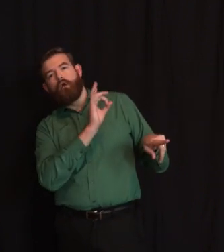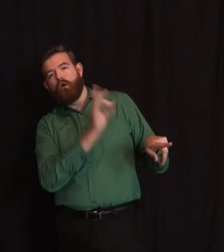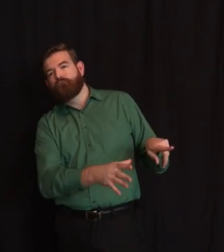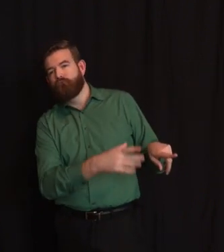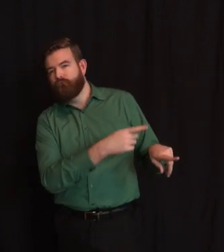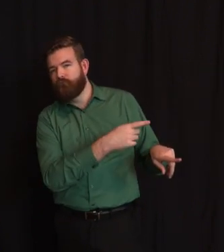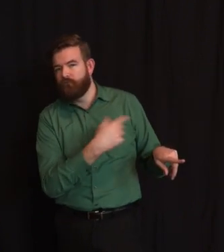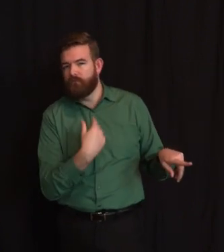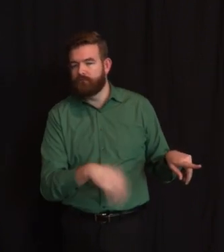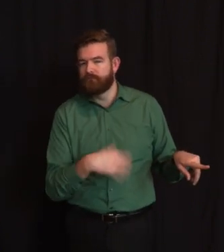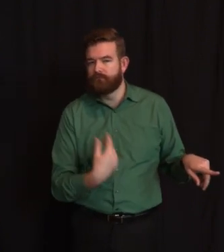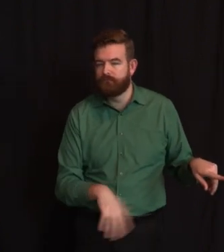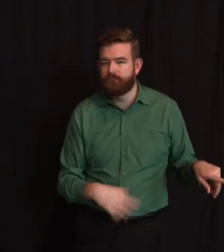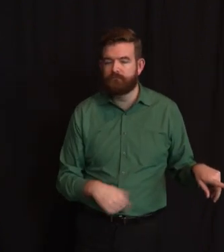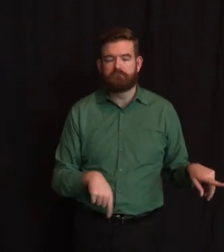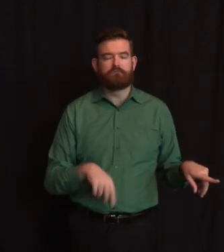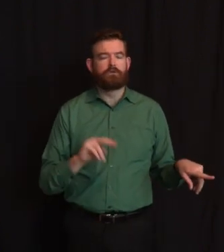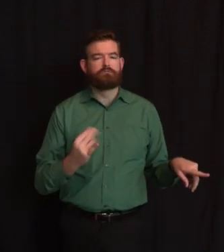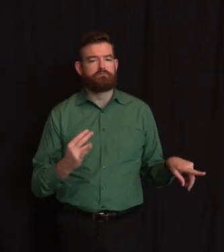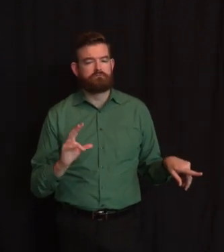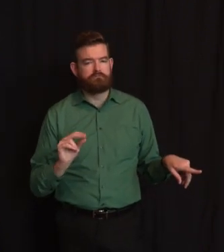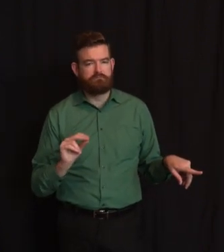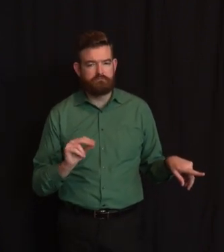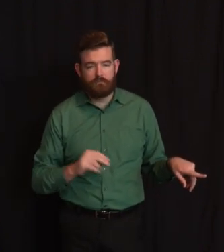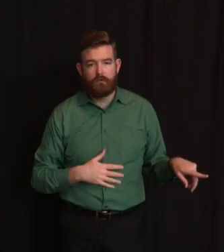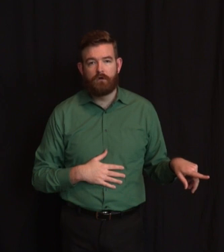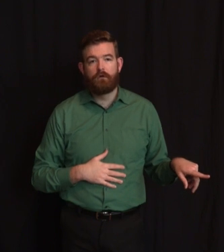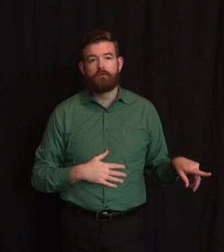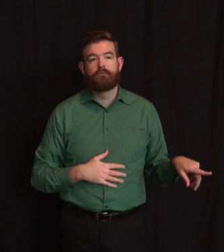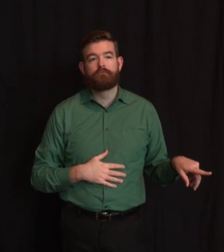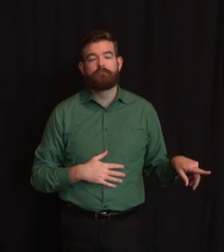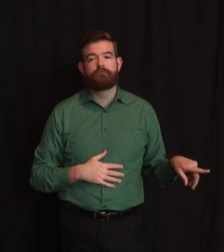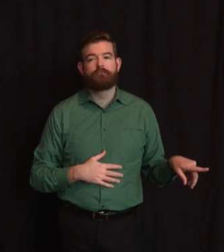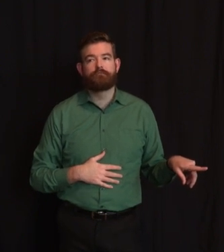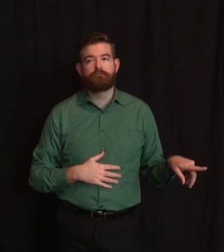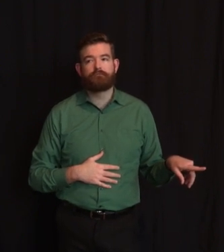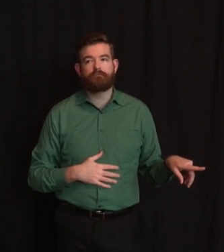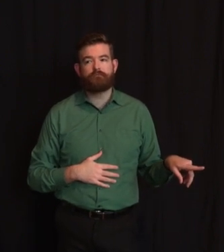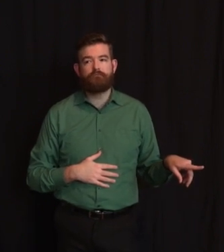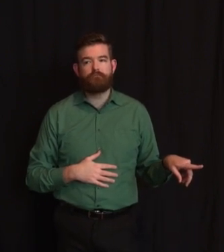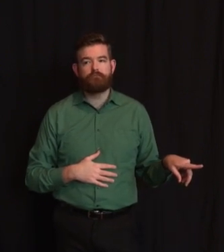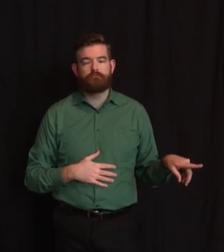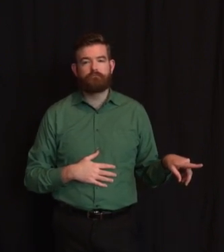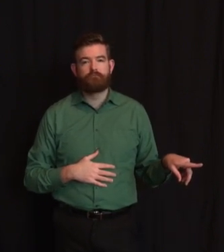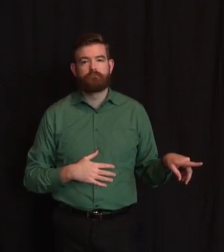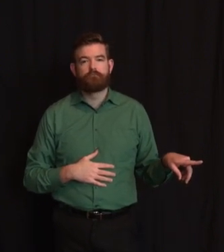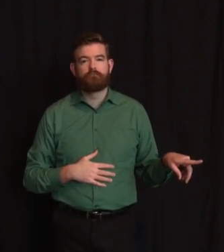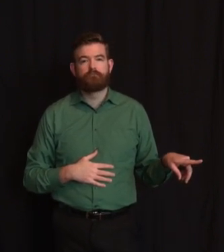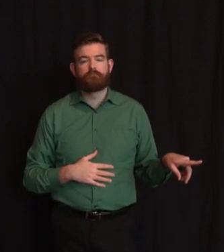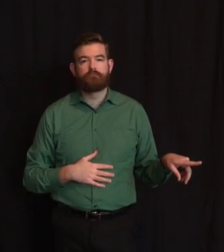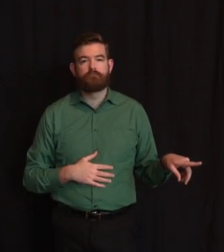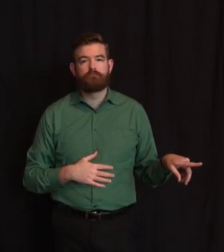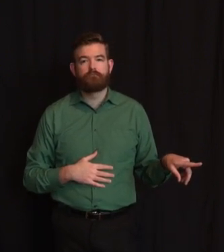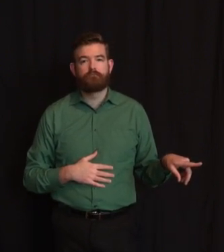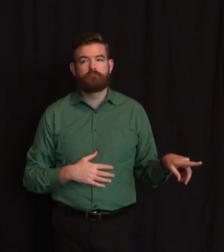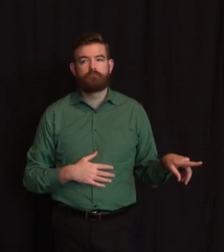you're in one of these facilities to begin with in an otherwise benign world for a reason, right?